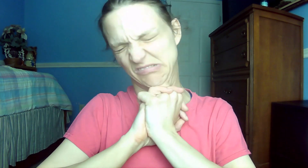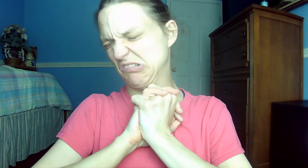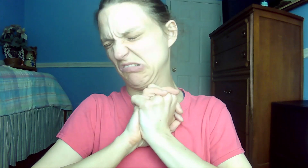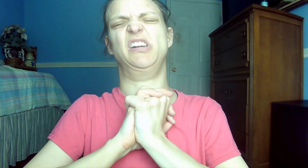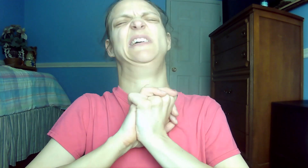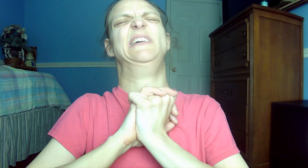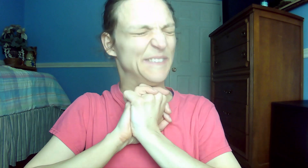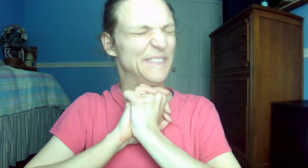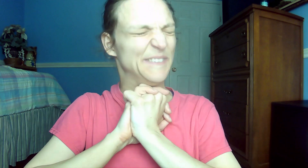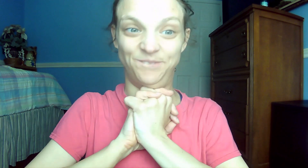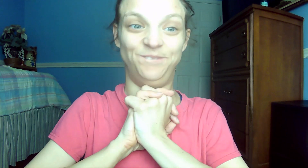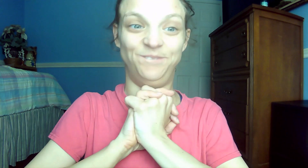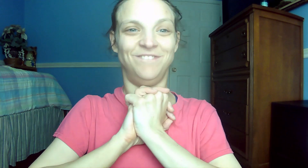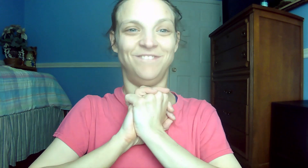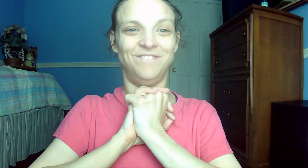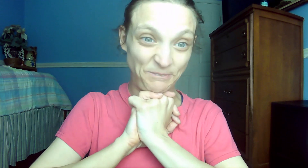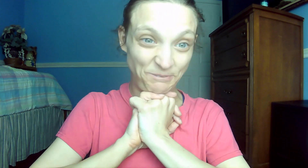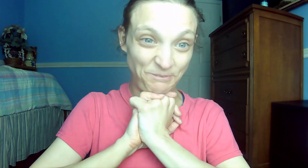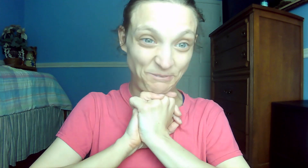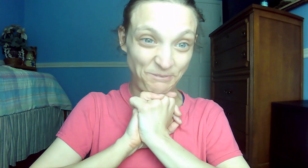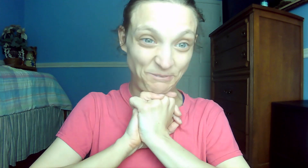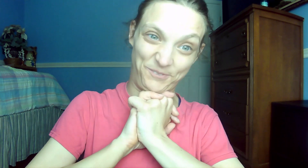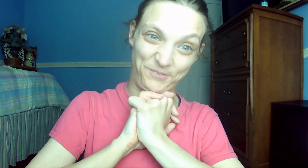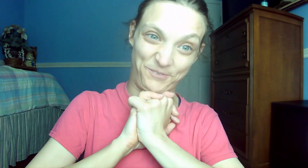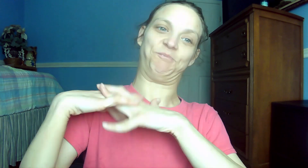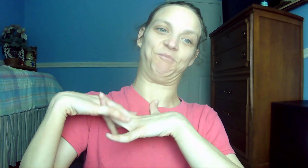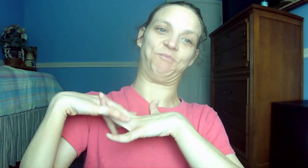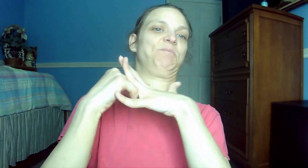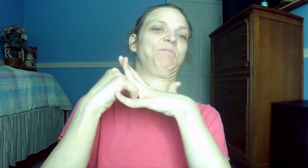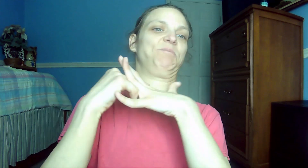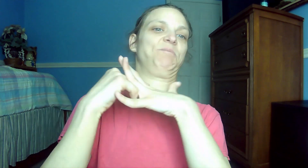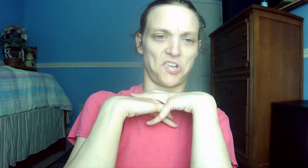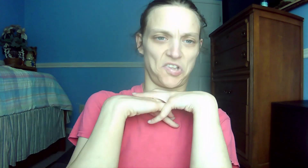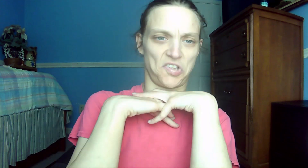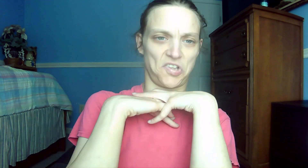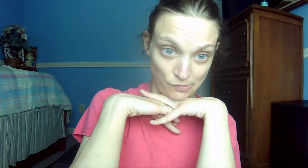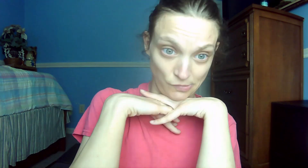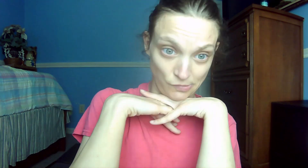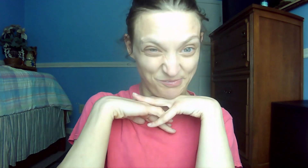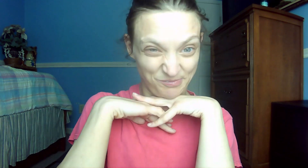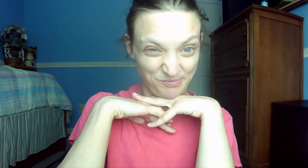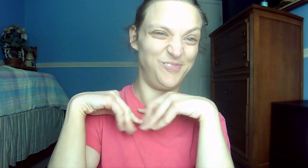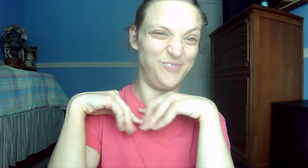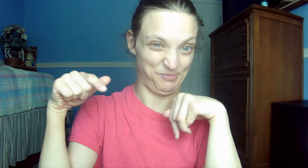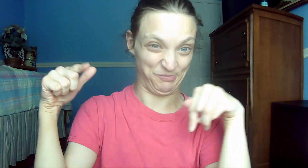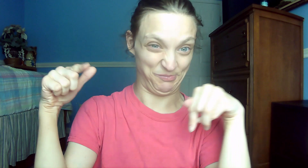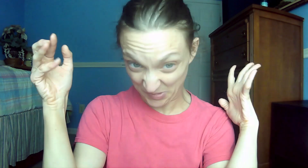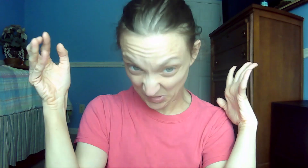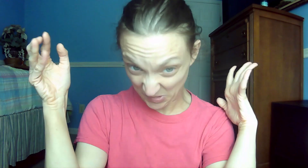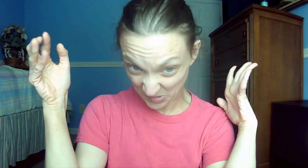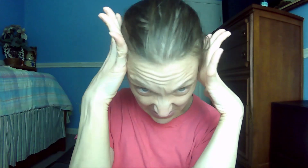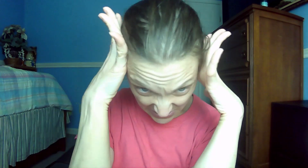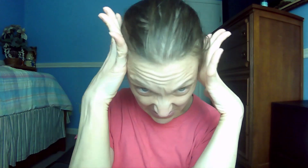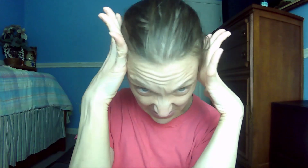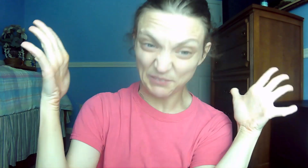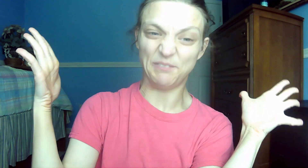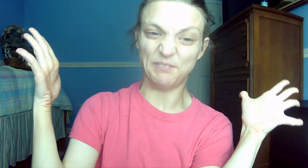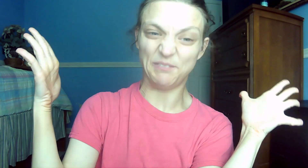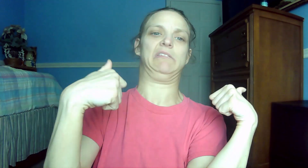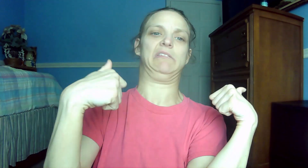transformed by the renewing of your mind. Then you will be able to test and approve what God's will is, his good, pleasing,